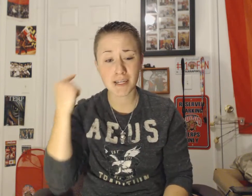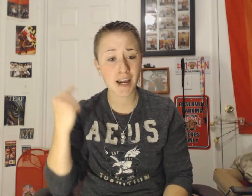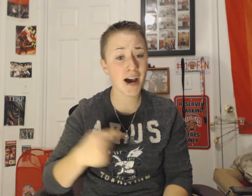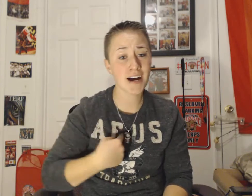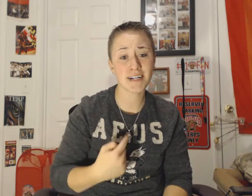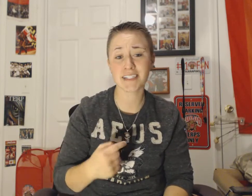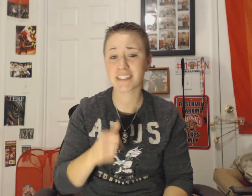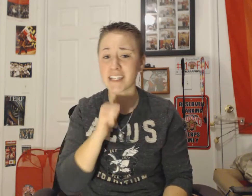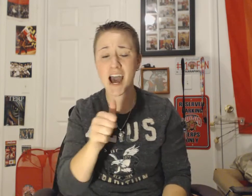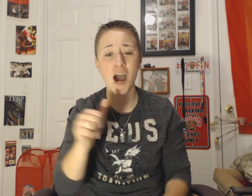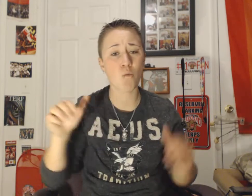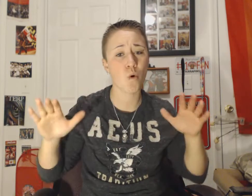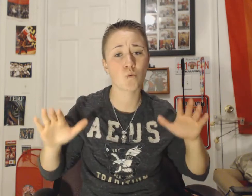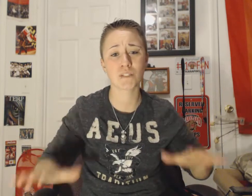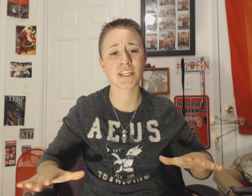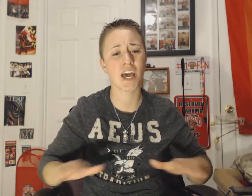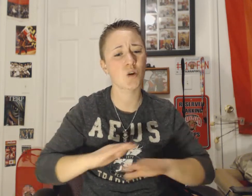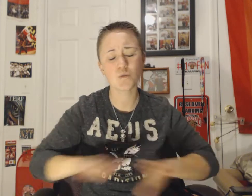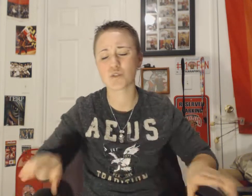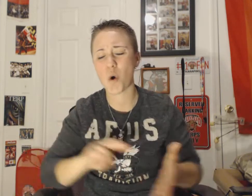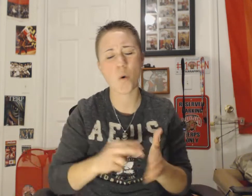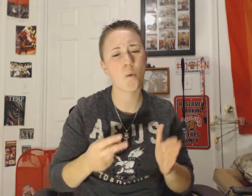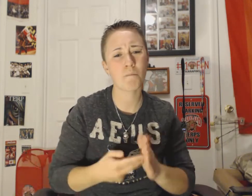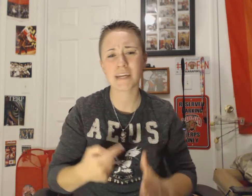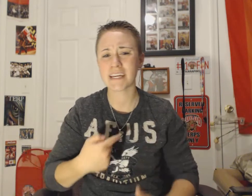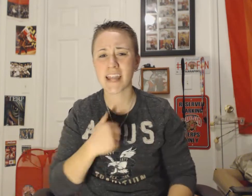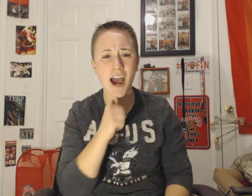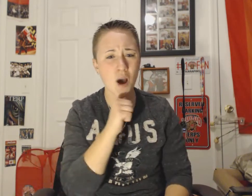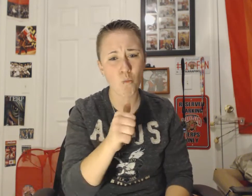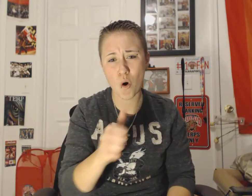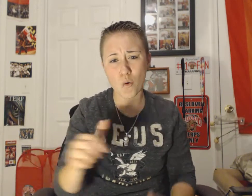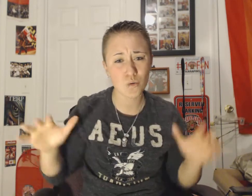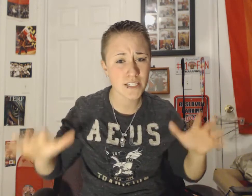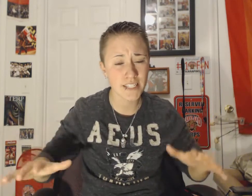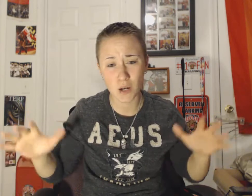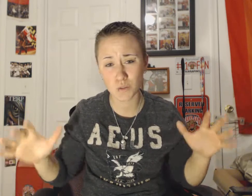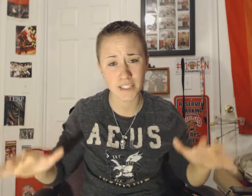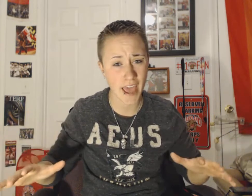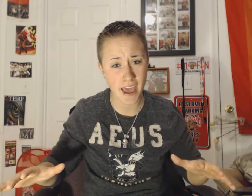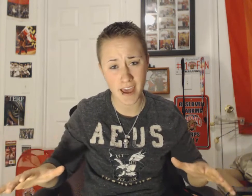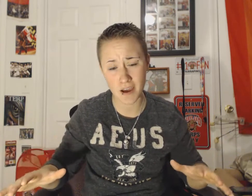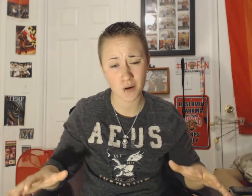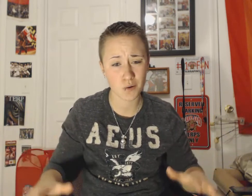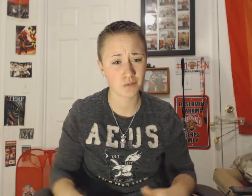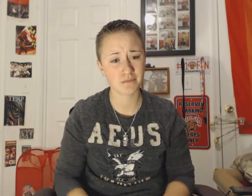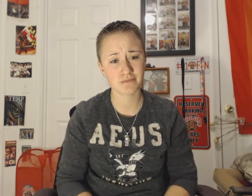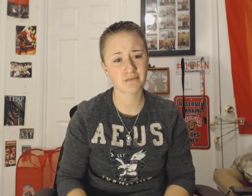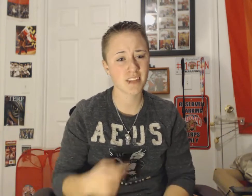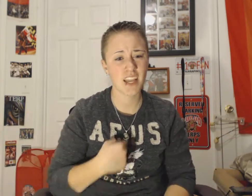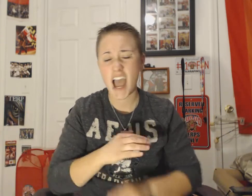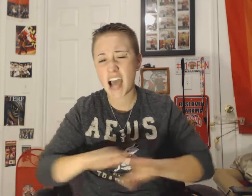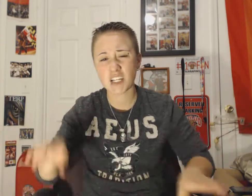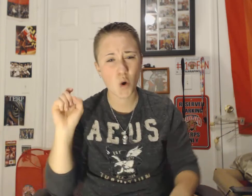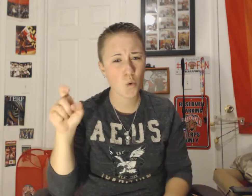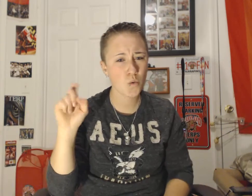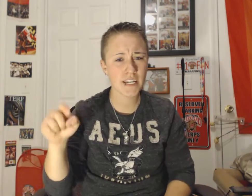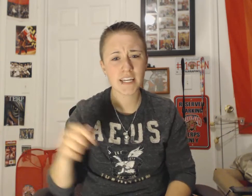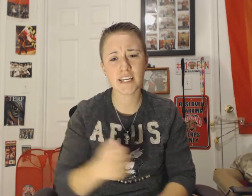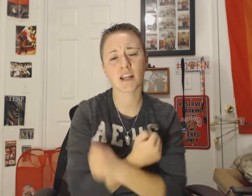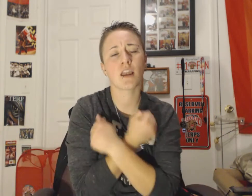because I won't settle Don't mean I won't settle down I don't need a